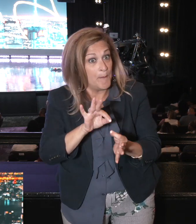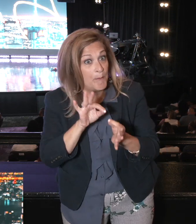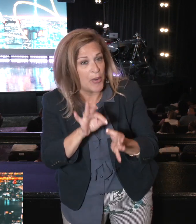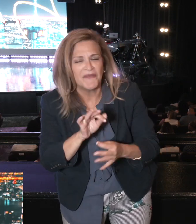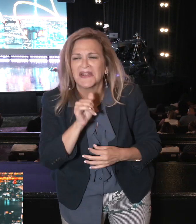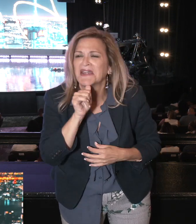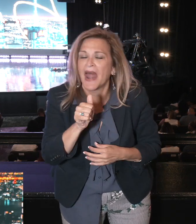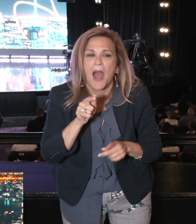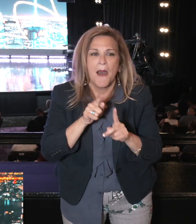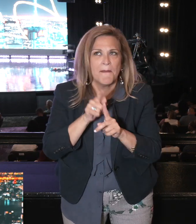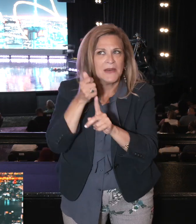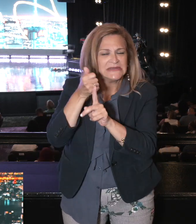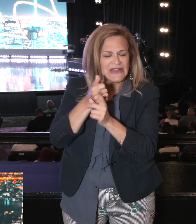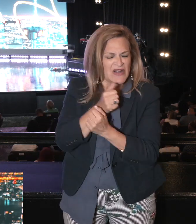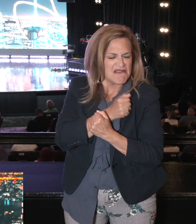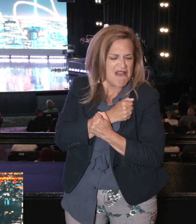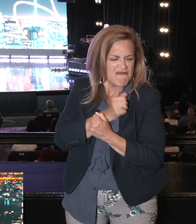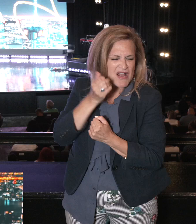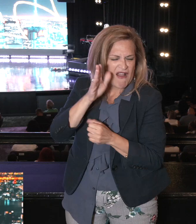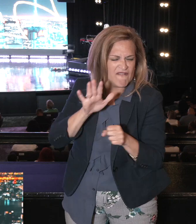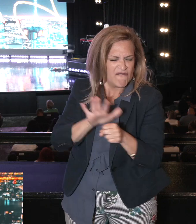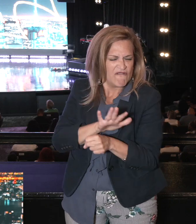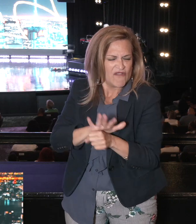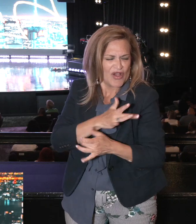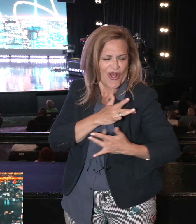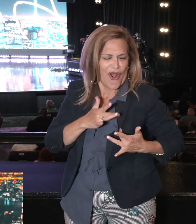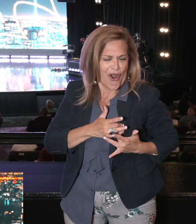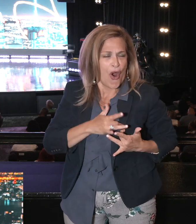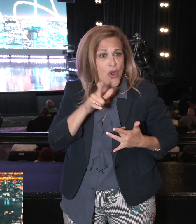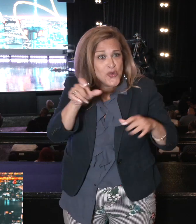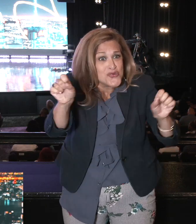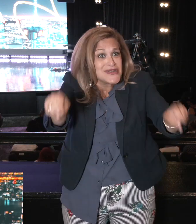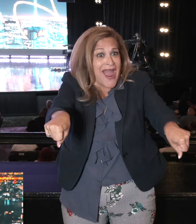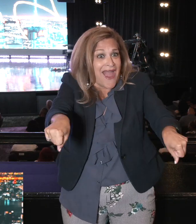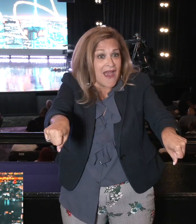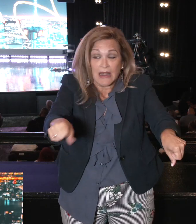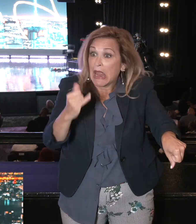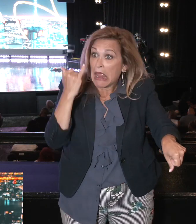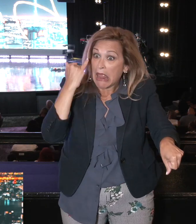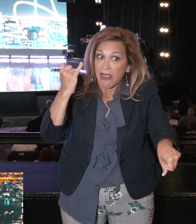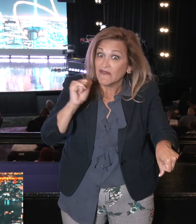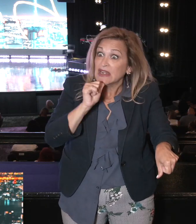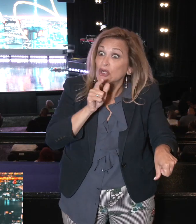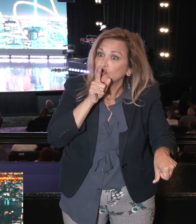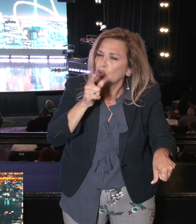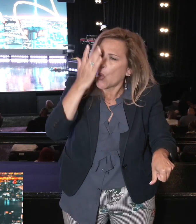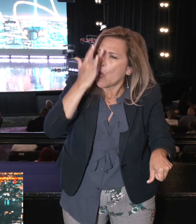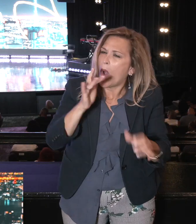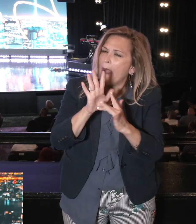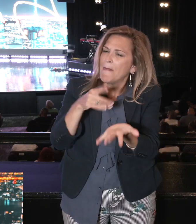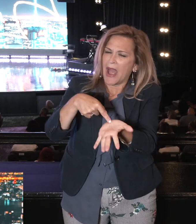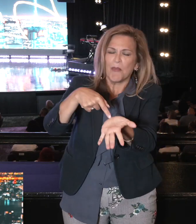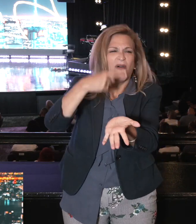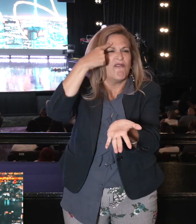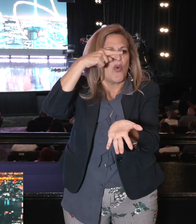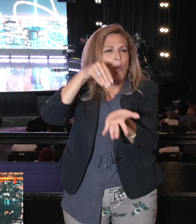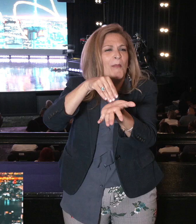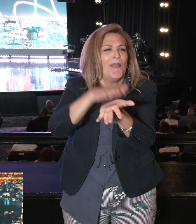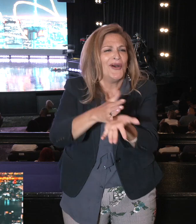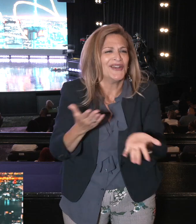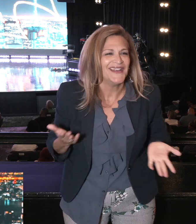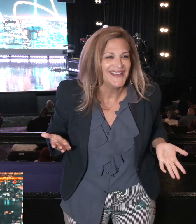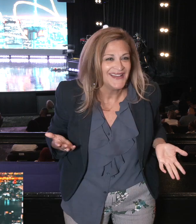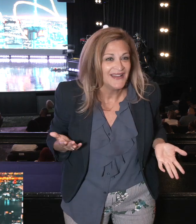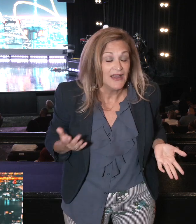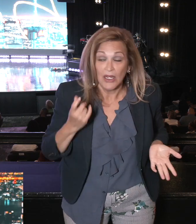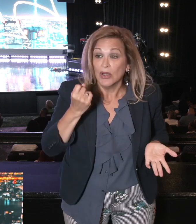We can do that. The Bible wouldn't tell us to do that. If it wasn't true. Suggesting obviously. That we give people that. Don't love